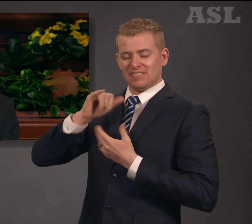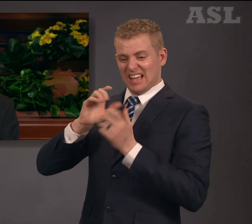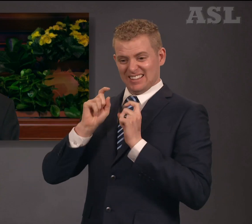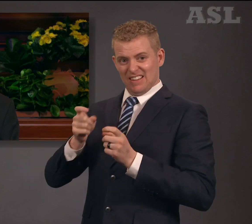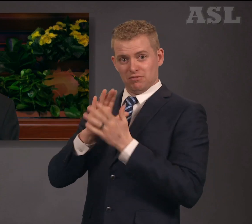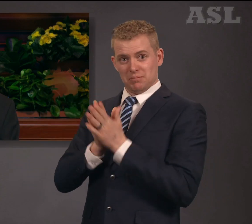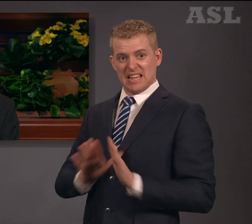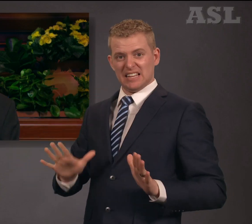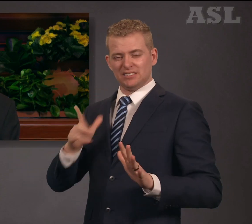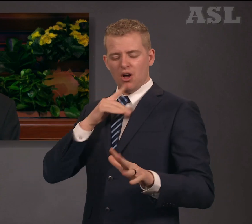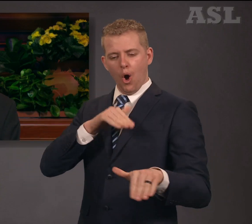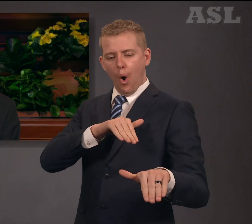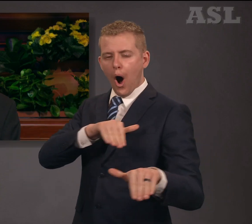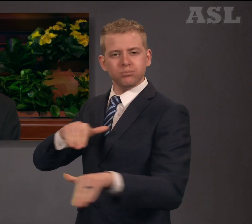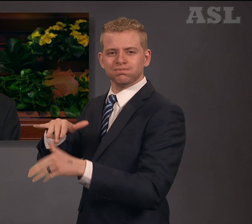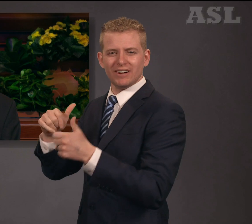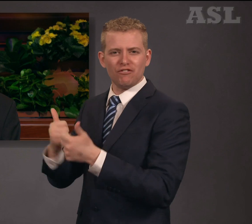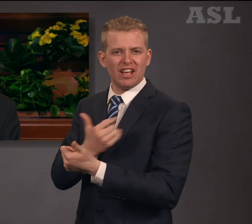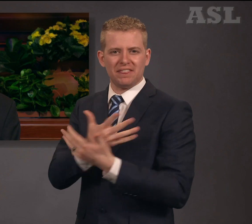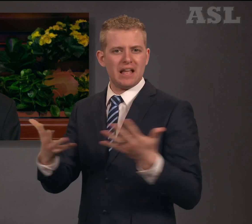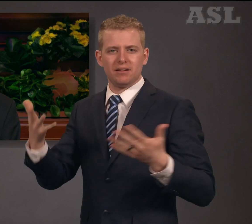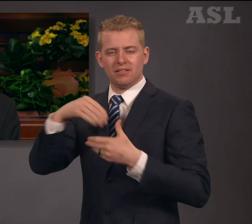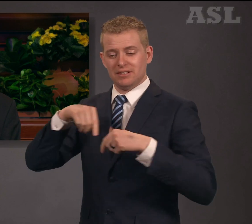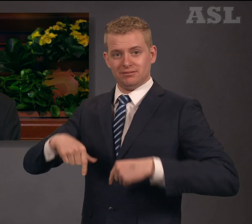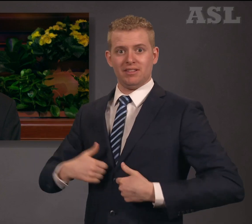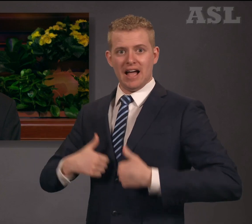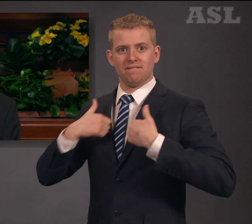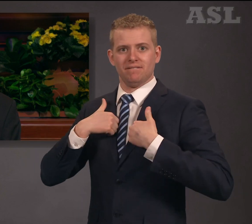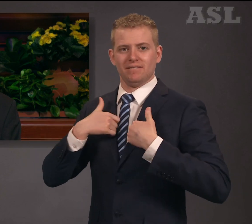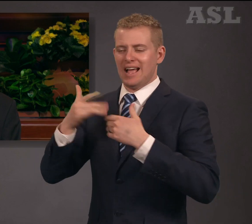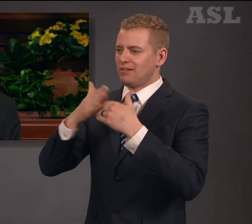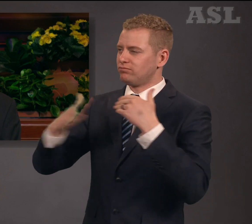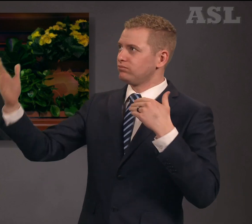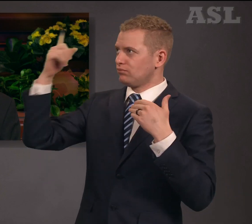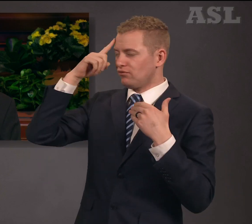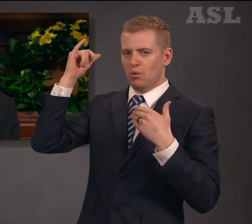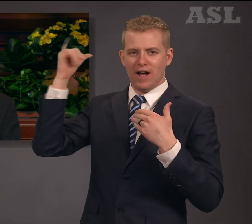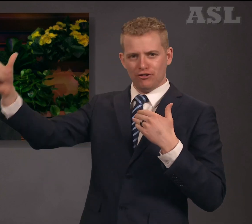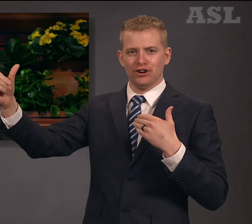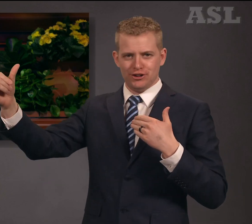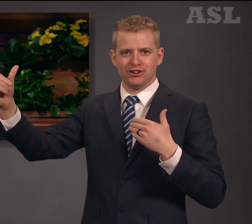understanding in this life and with Him eternally.